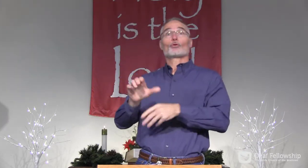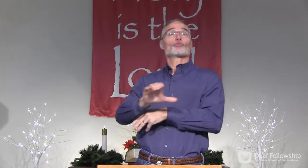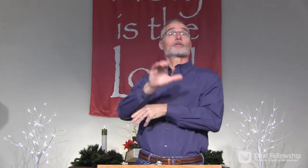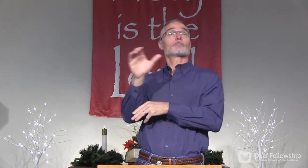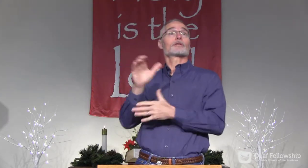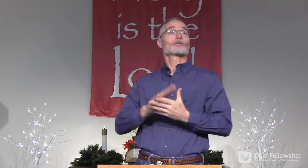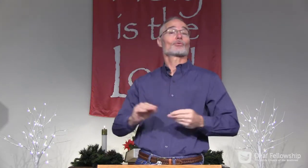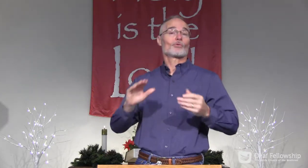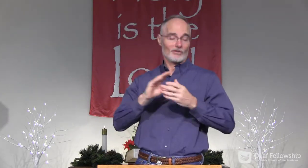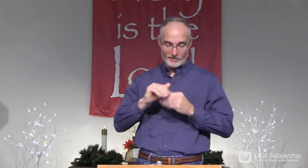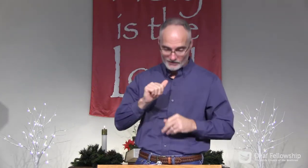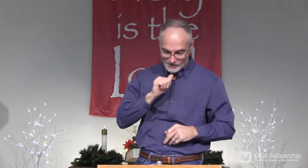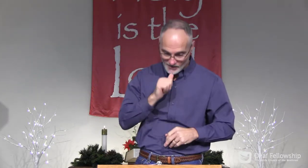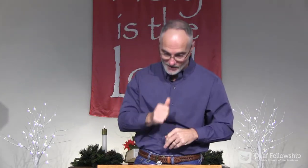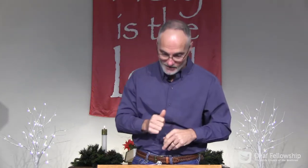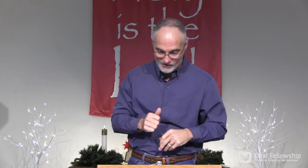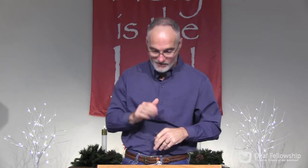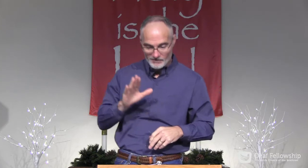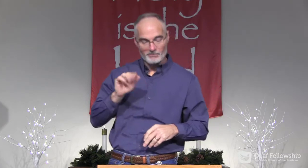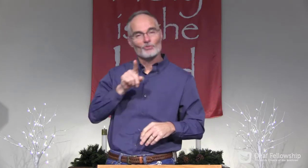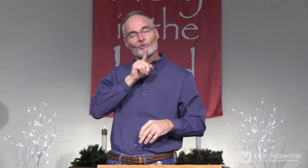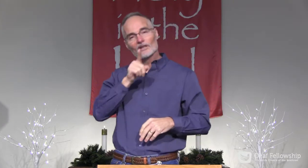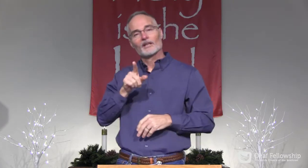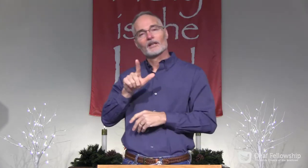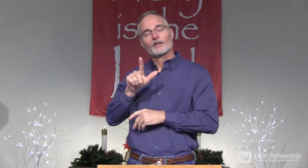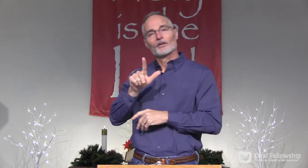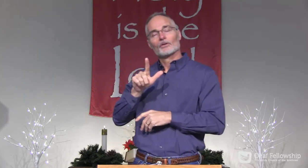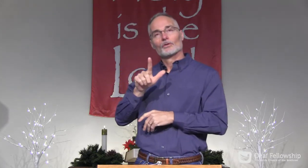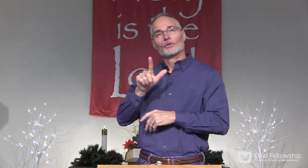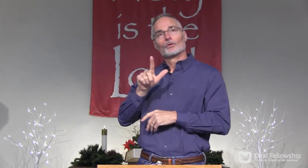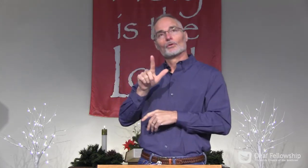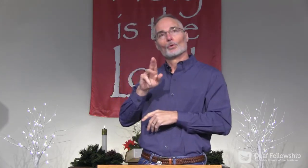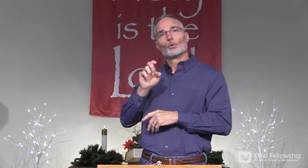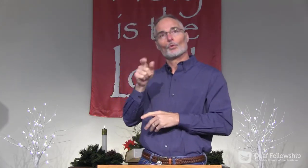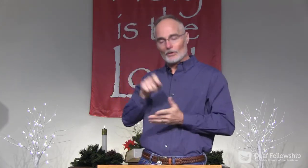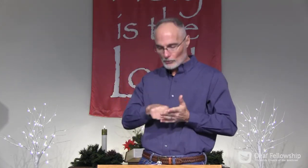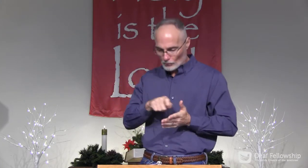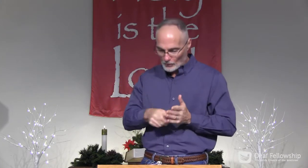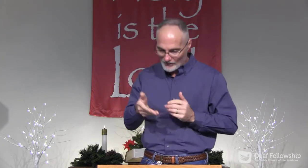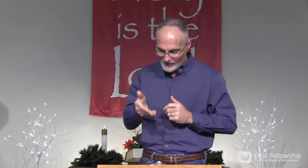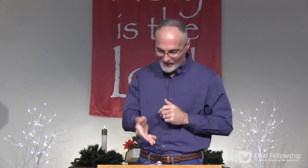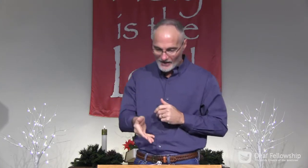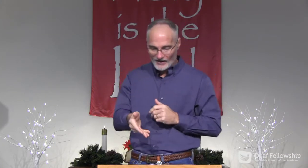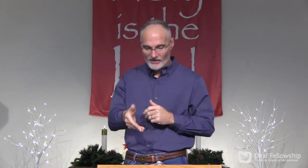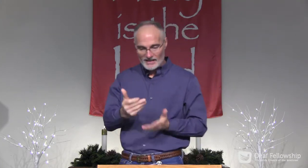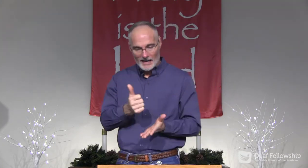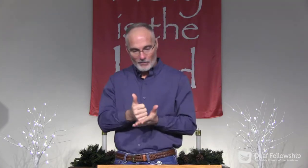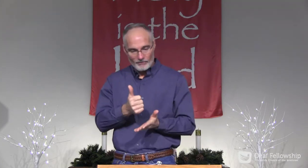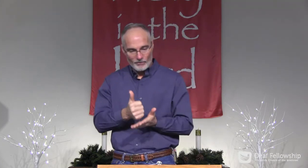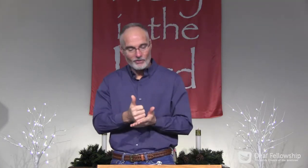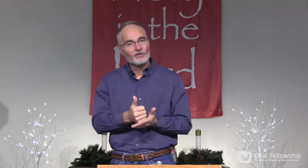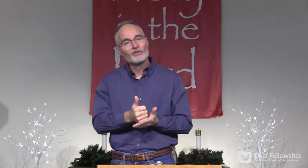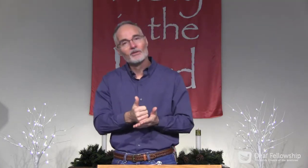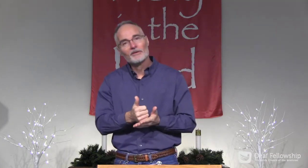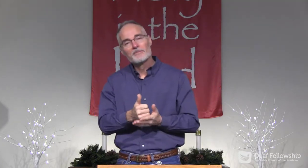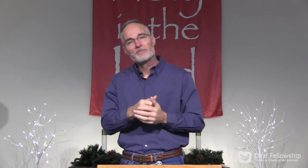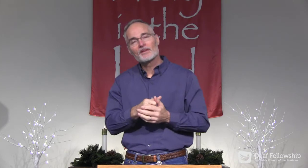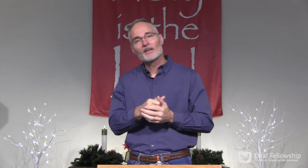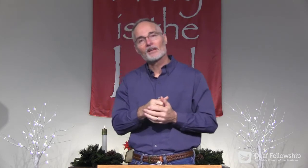The passage is not really what we think of when we think of the Christmas story. But Luke's writing here is